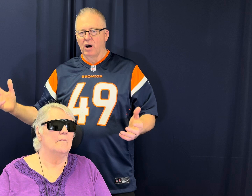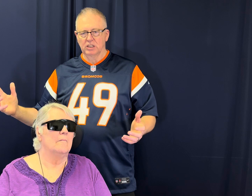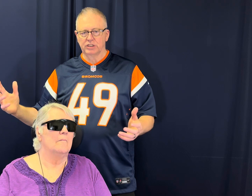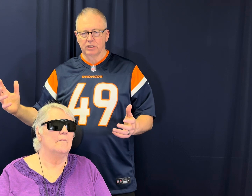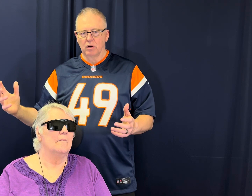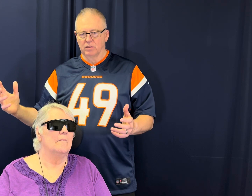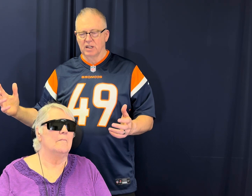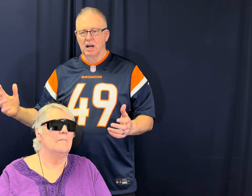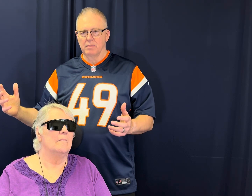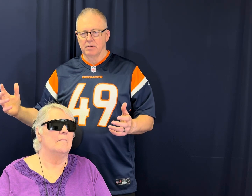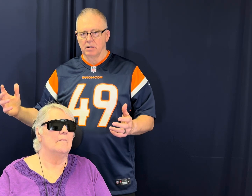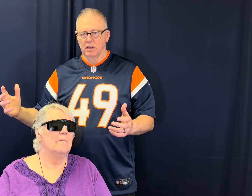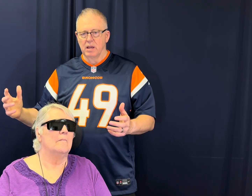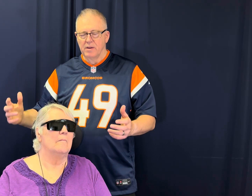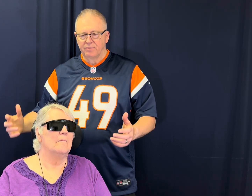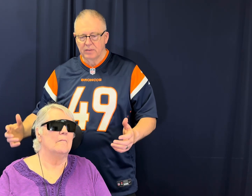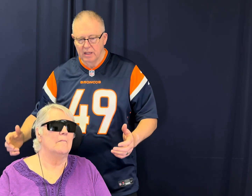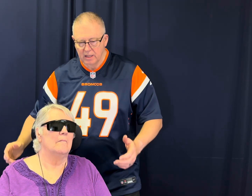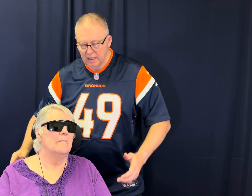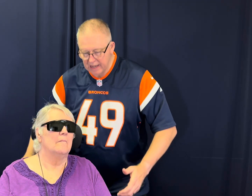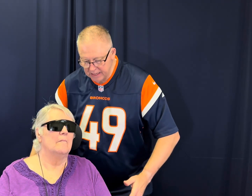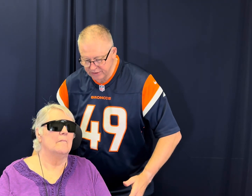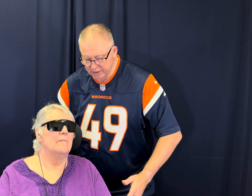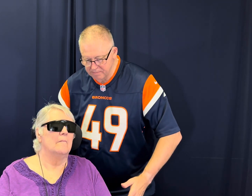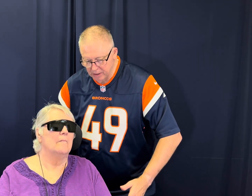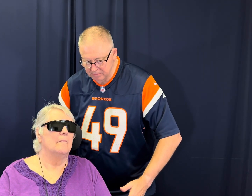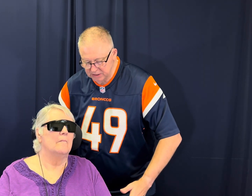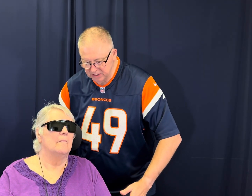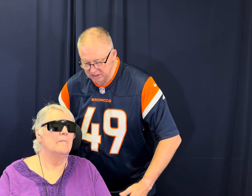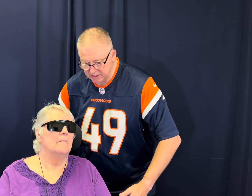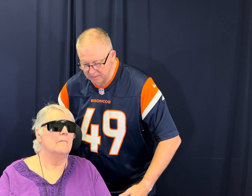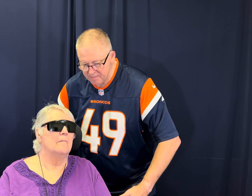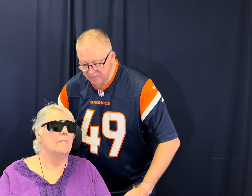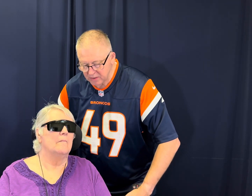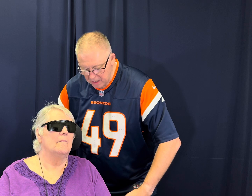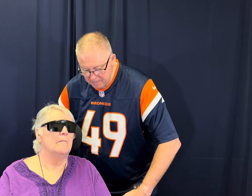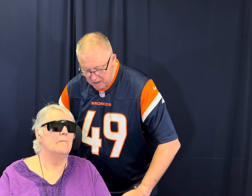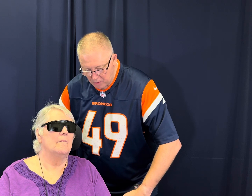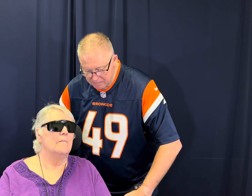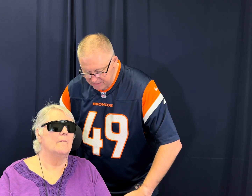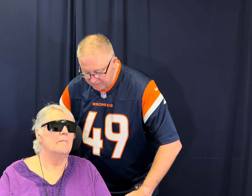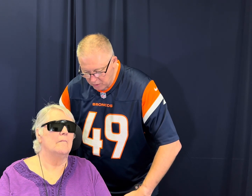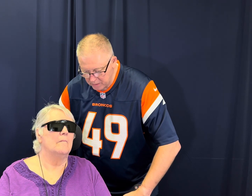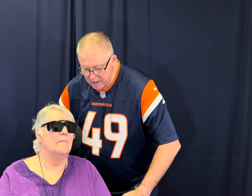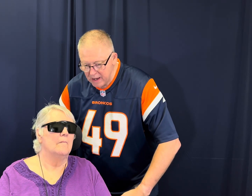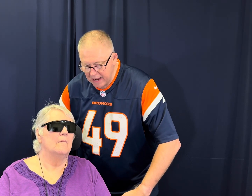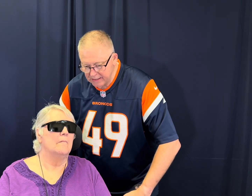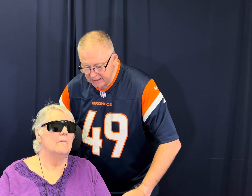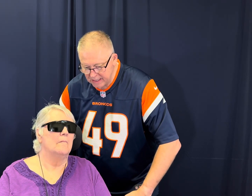posture over time. You know, the anterior compartment system, I'm all bent forward. And then